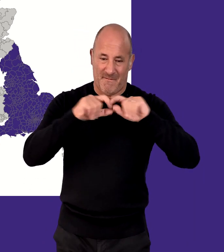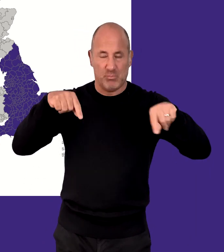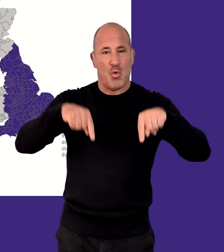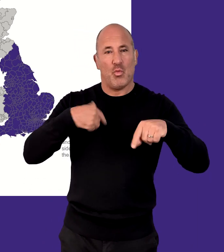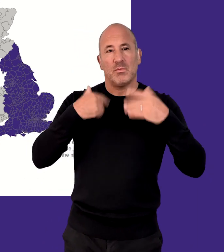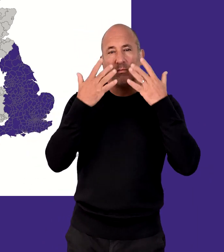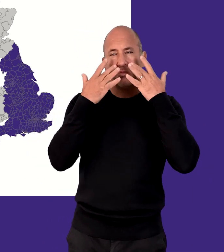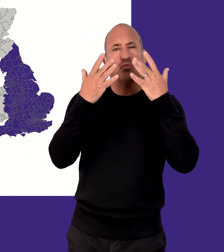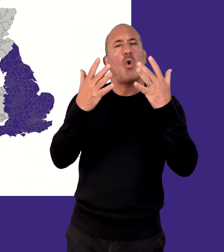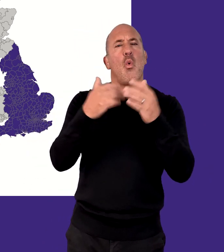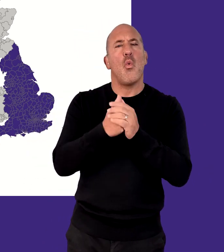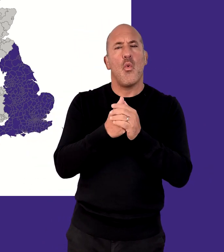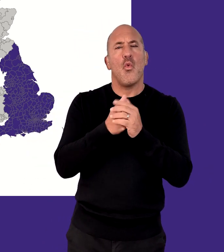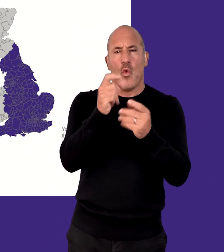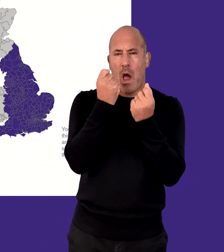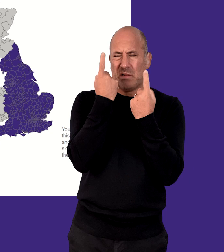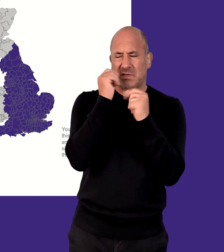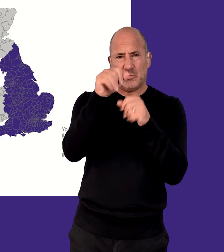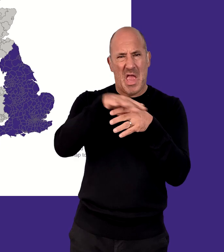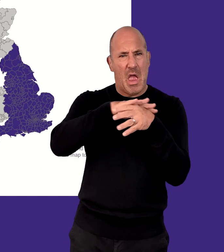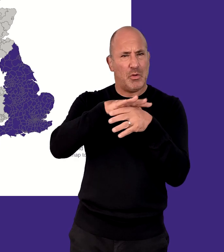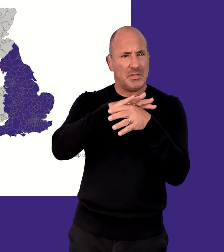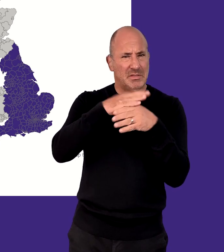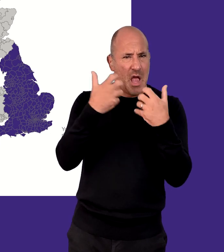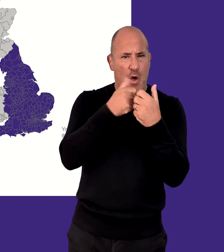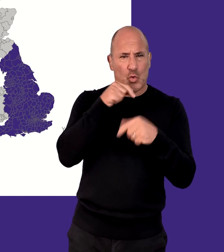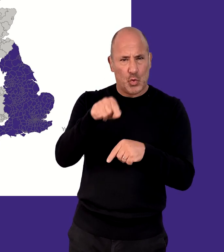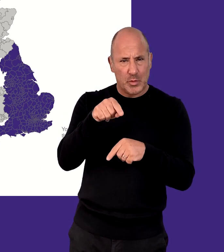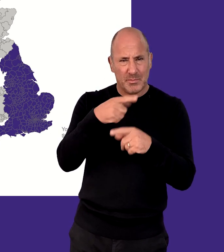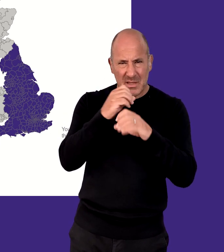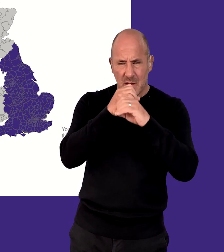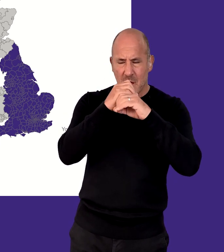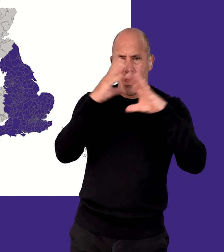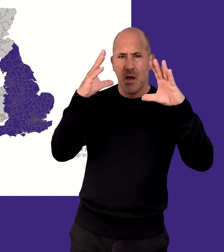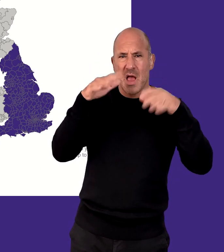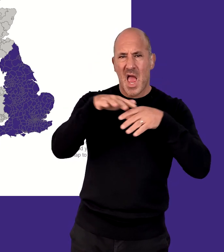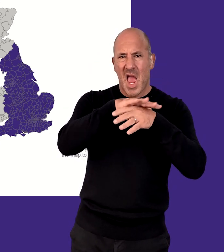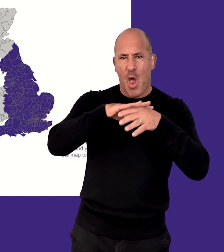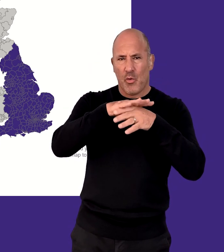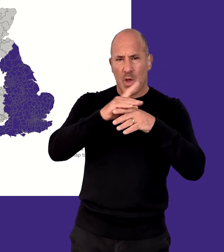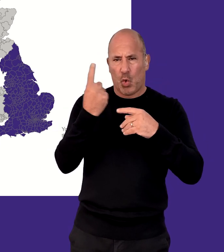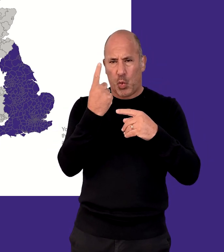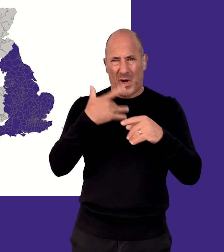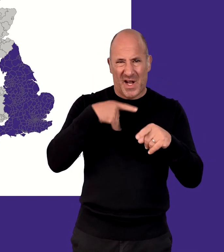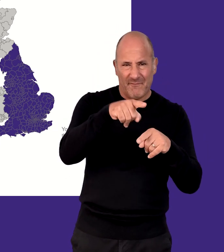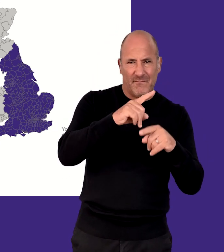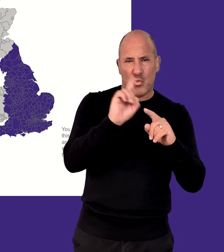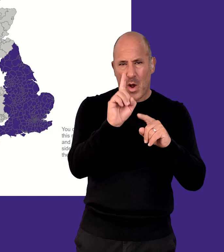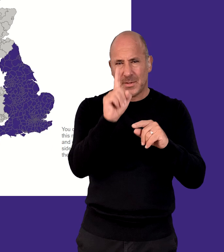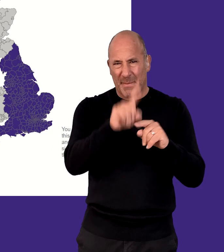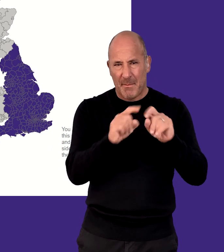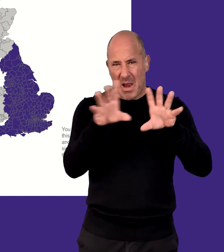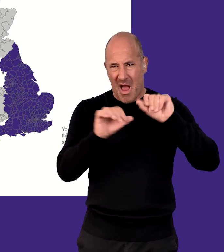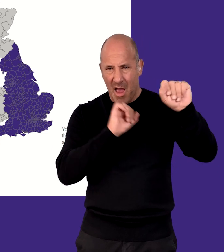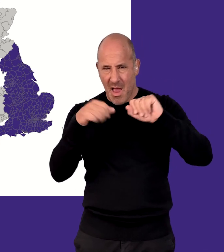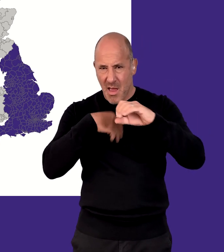For this video, I am going to demonstrate how the Understanding Your Areas page can help me to understand the demographics of the area in